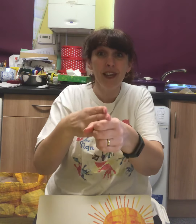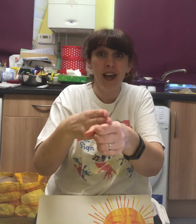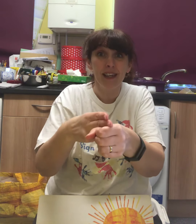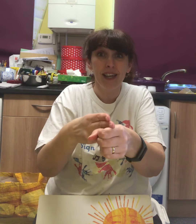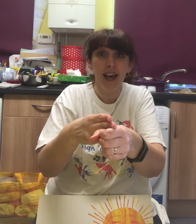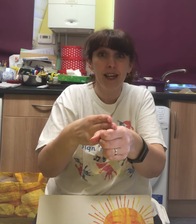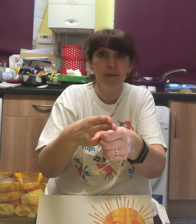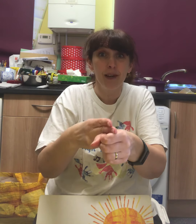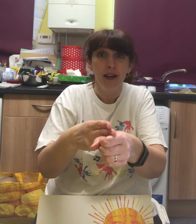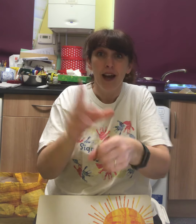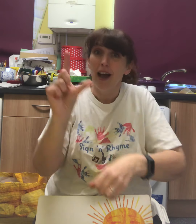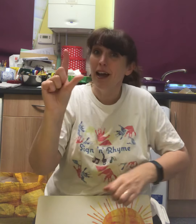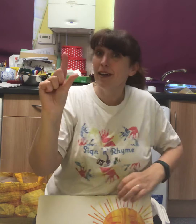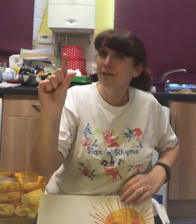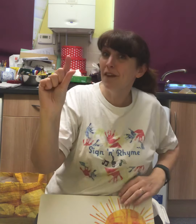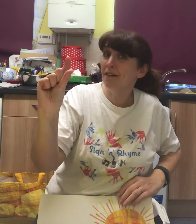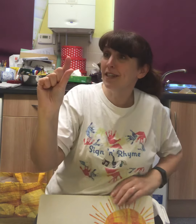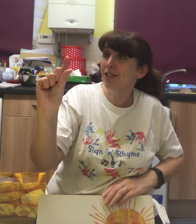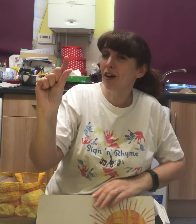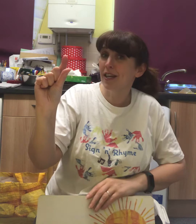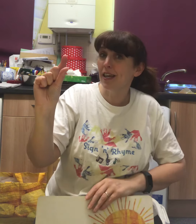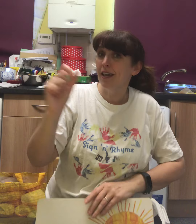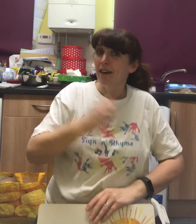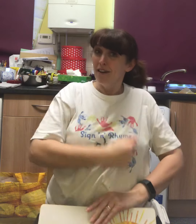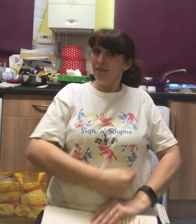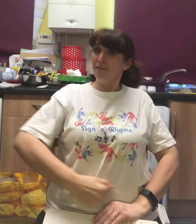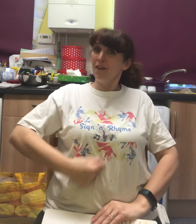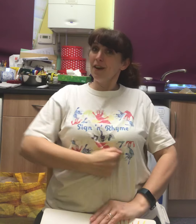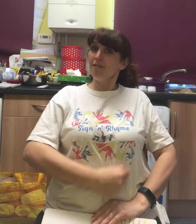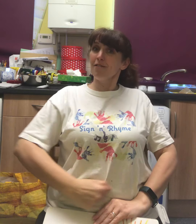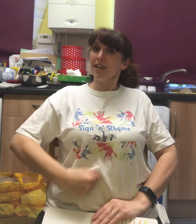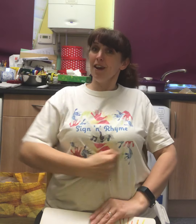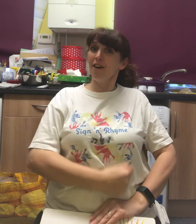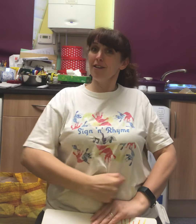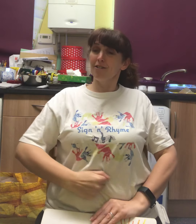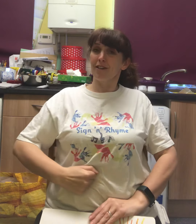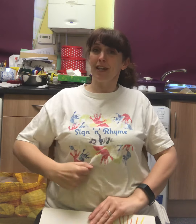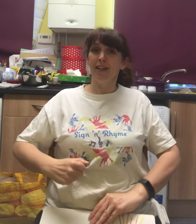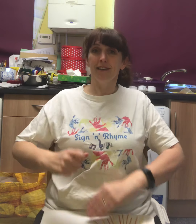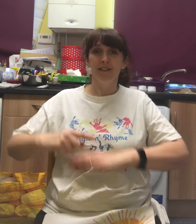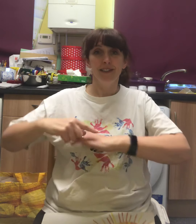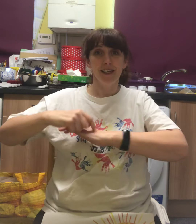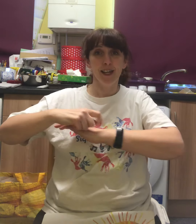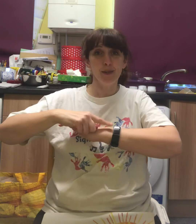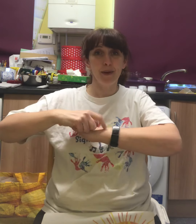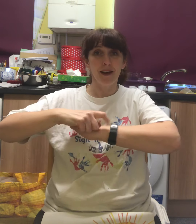the egg came a very tiny, very hungry caterpillar.